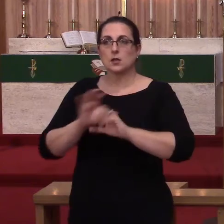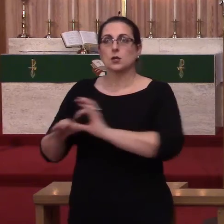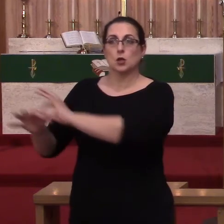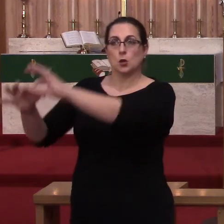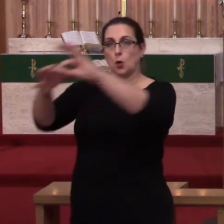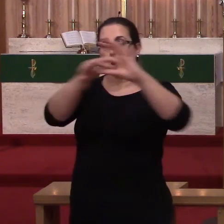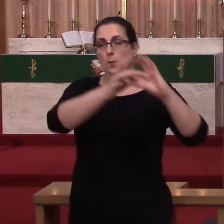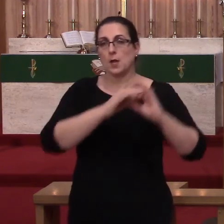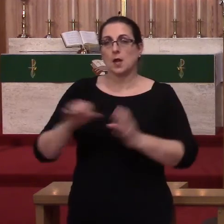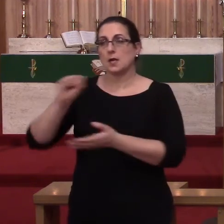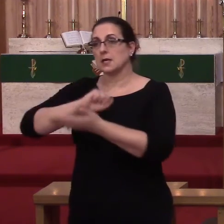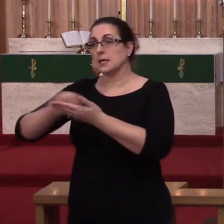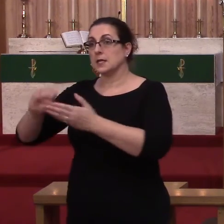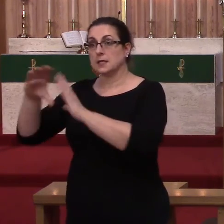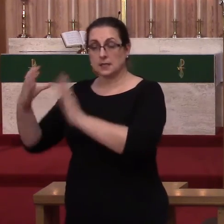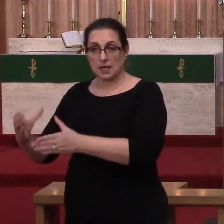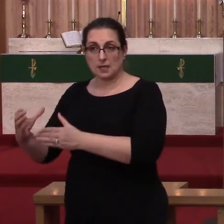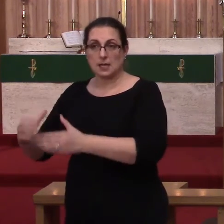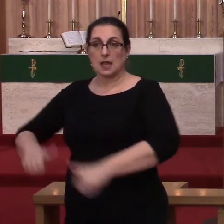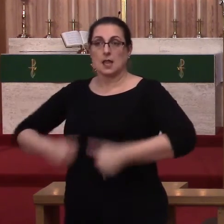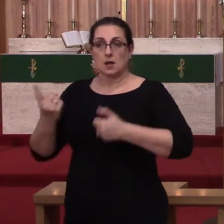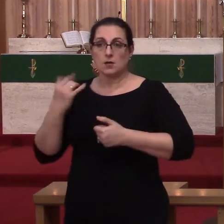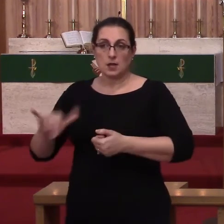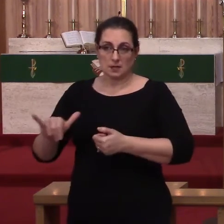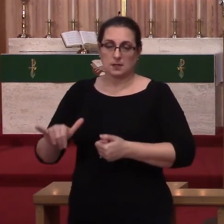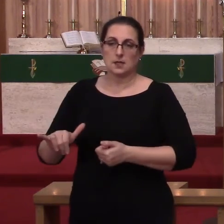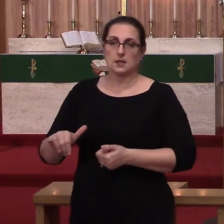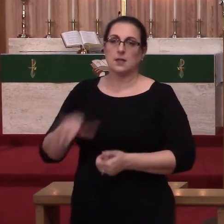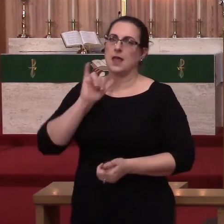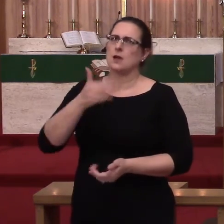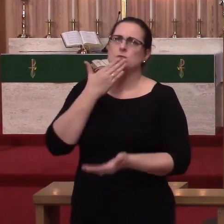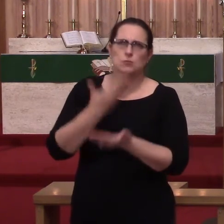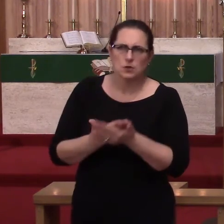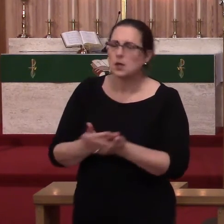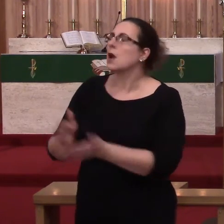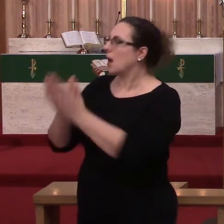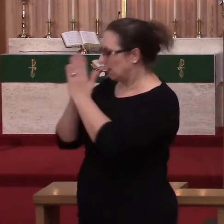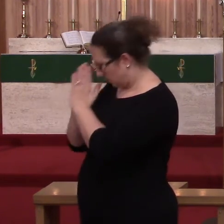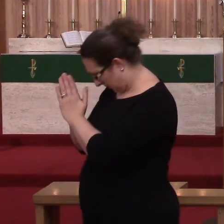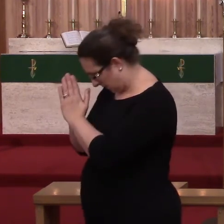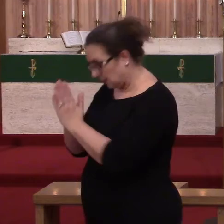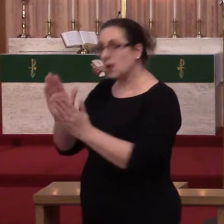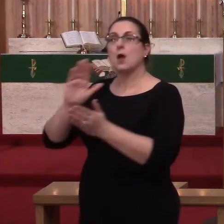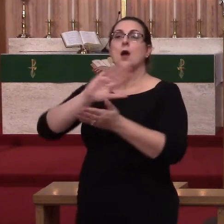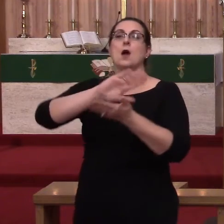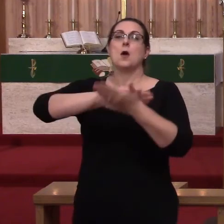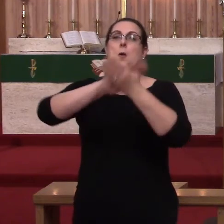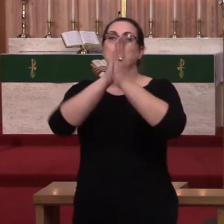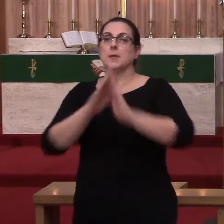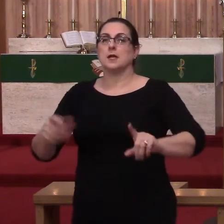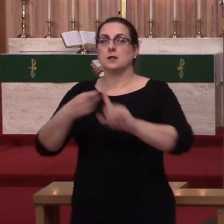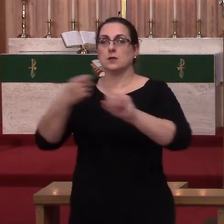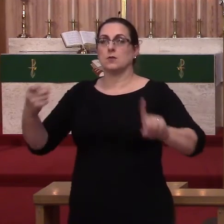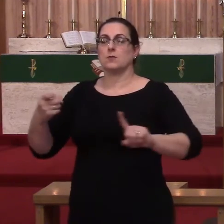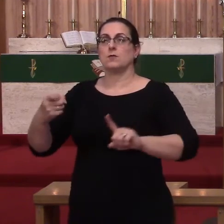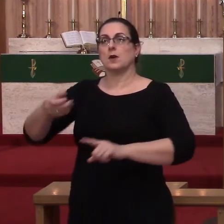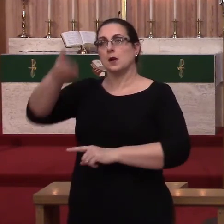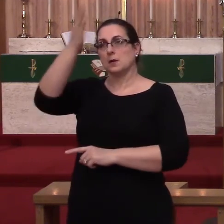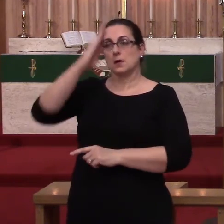that's as good as it gets. Amen. Amen. The peace of God that surpasses all understanding, God, and keep your hearts